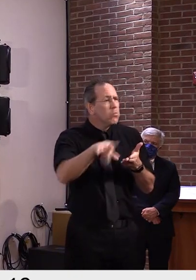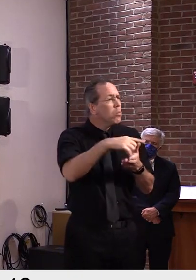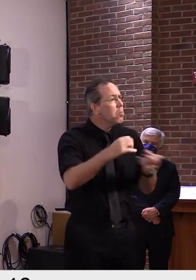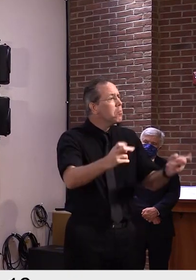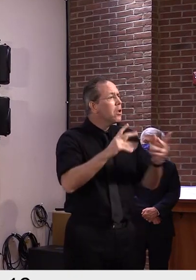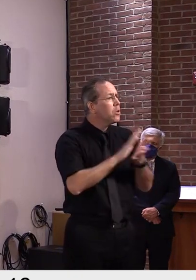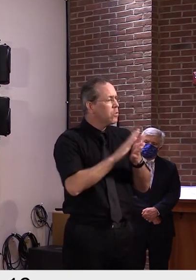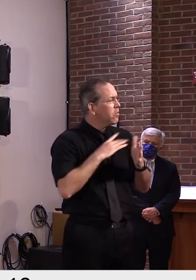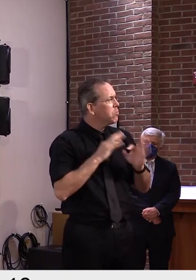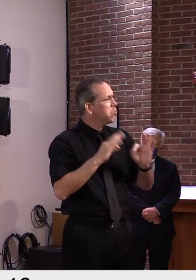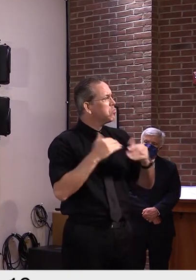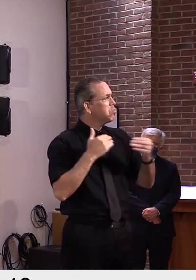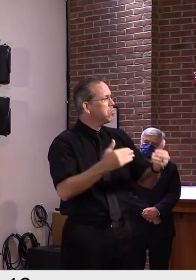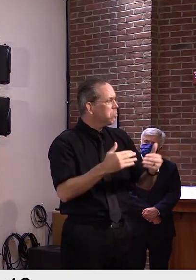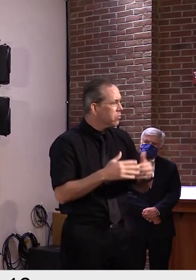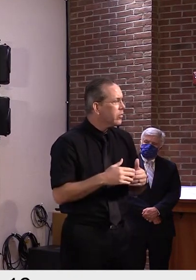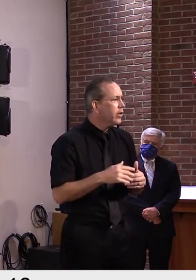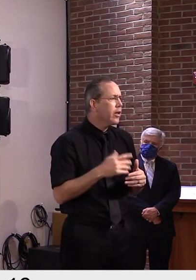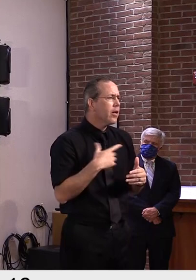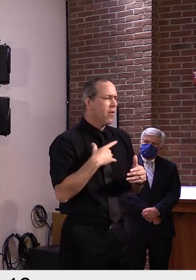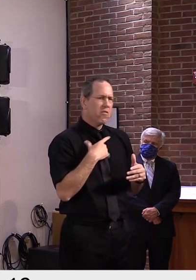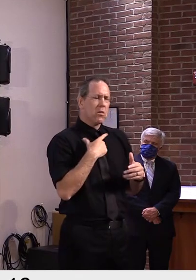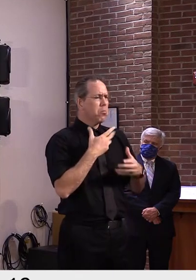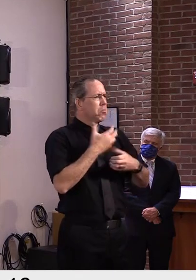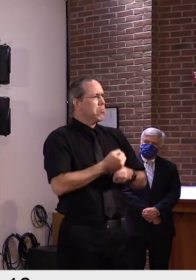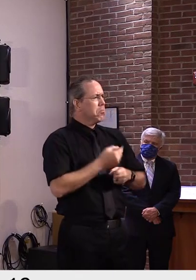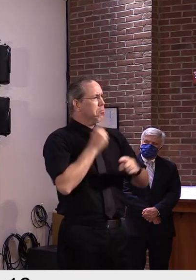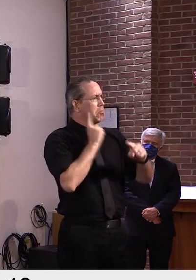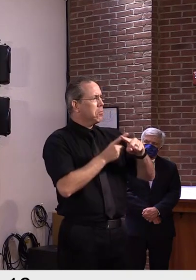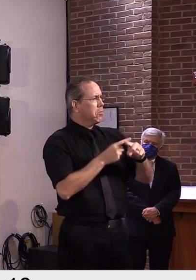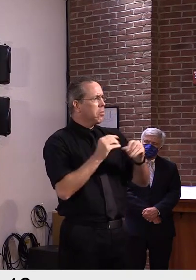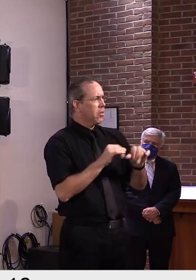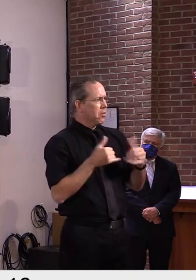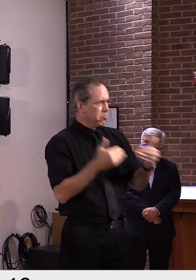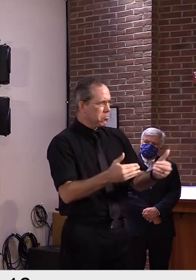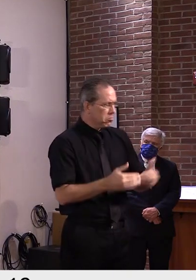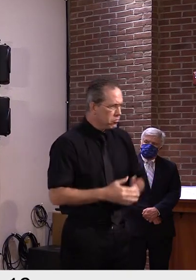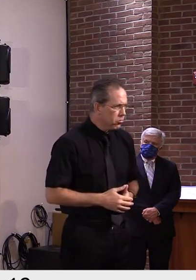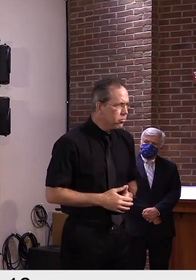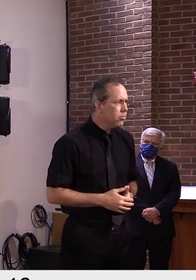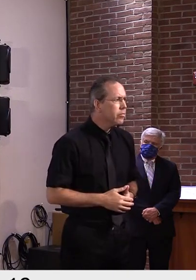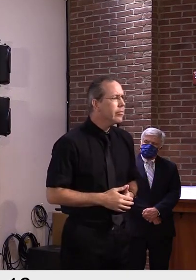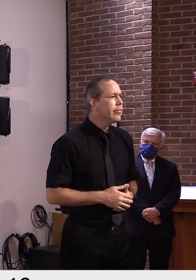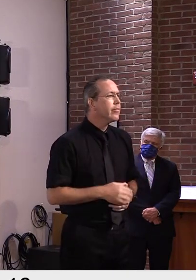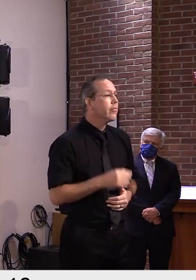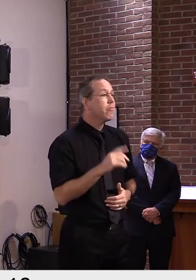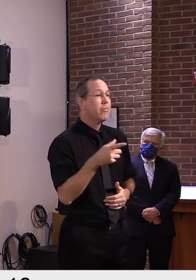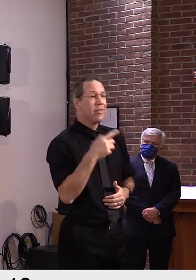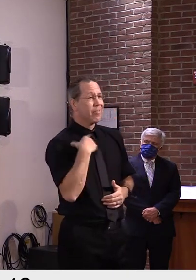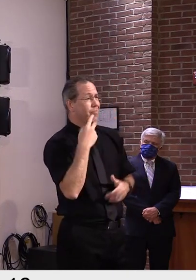encouraged by the fact that there's been great transparency in the data and